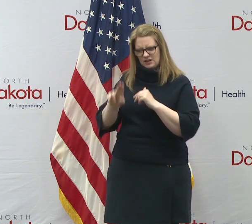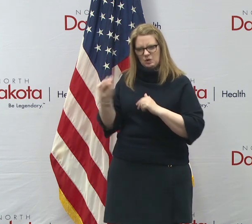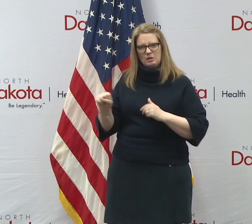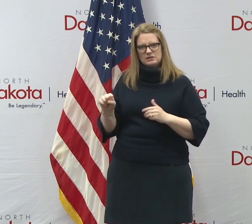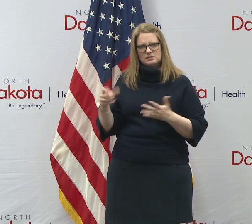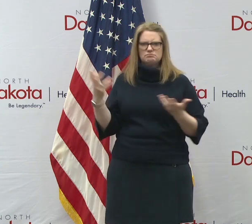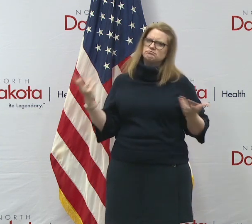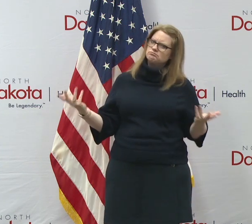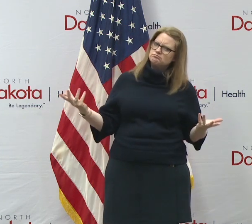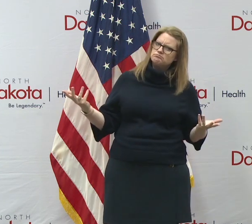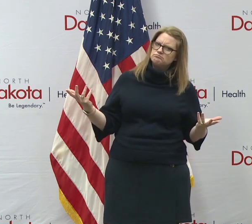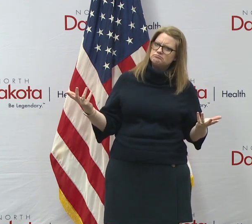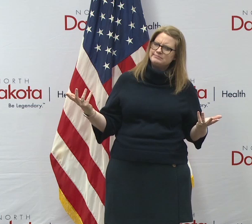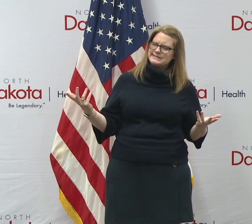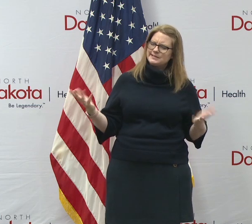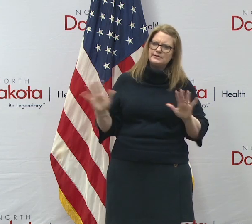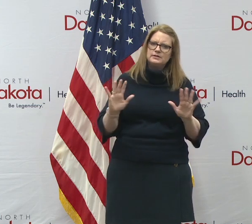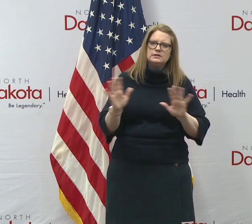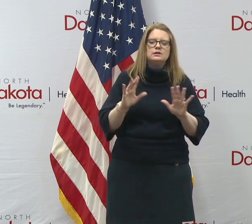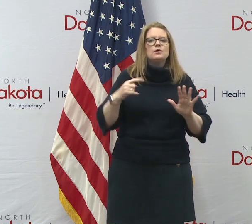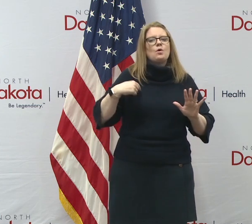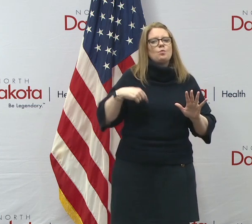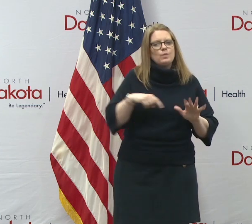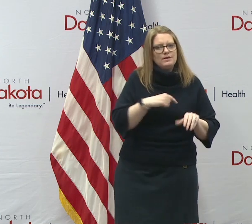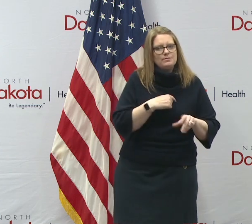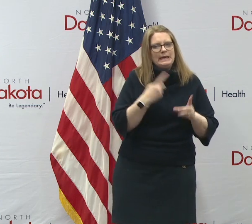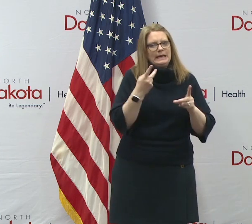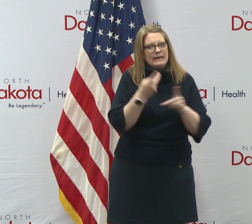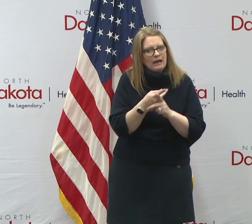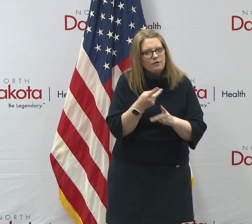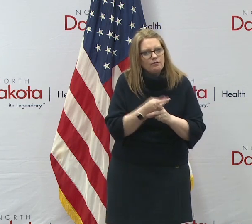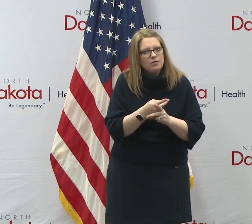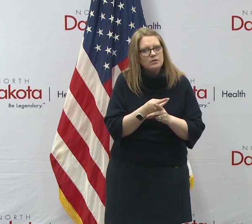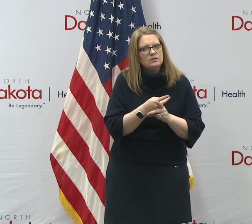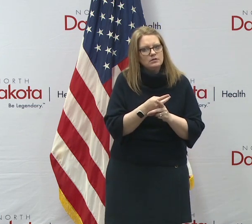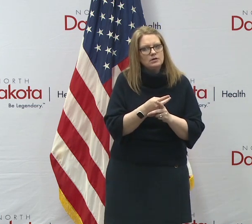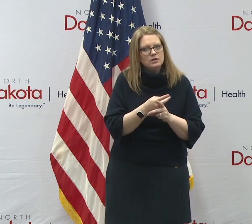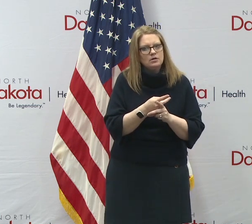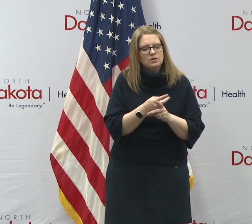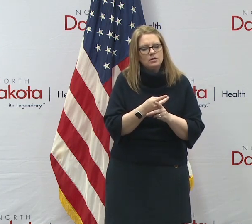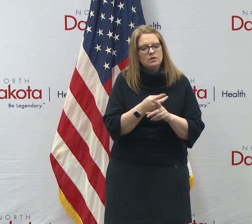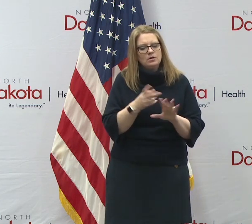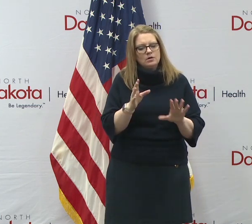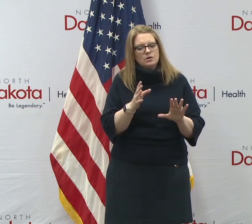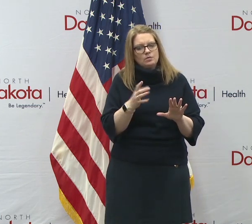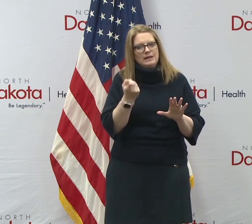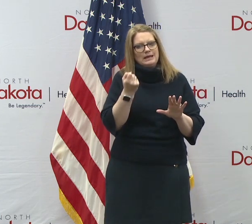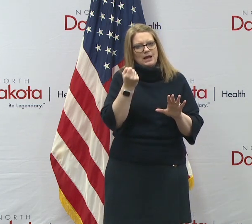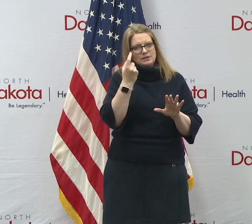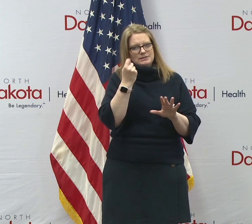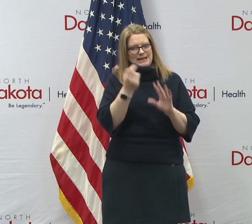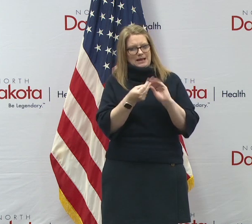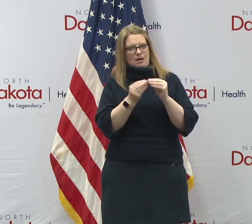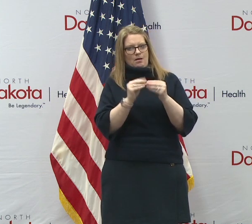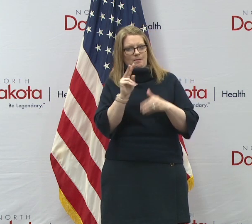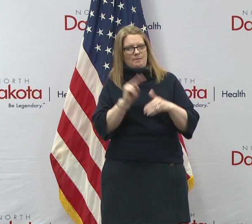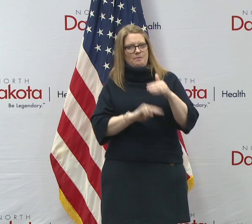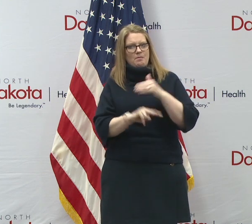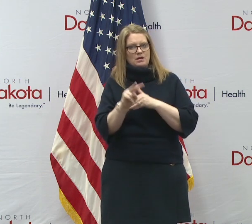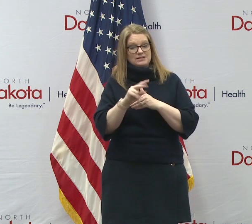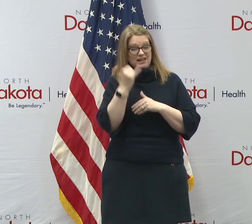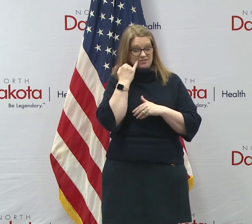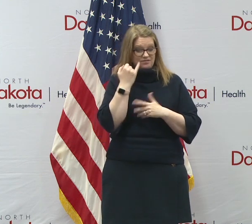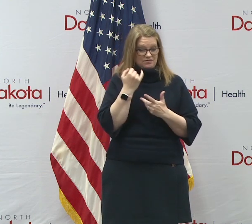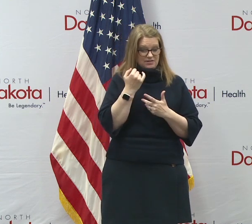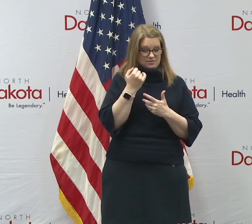saying again, we have been cautious about trying to, we understanding how statistical modeling works and how off it can be if the variables are